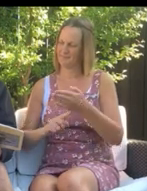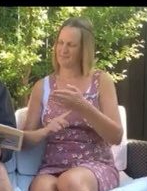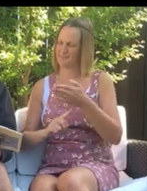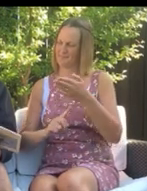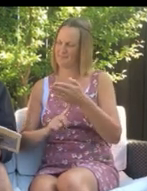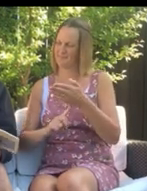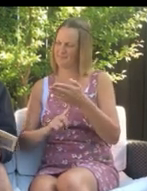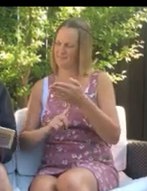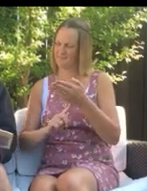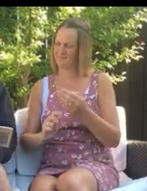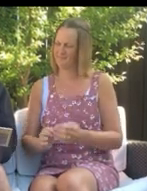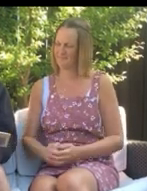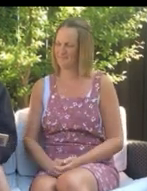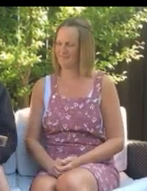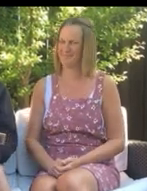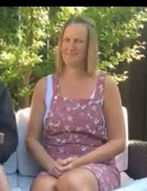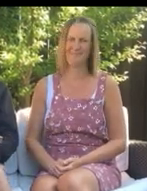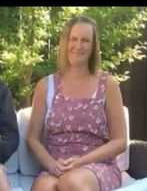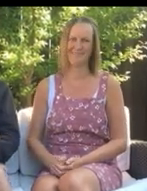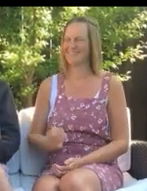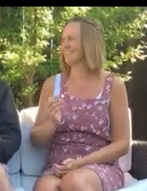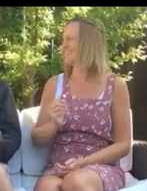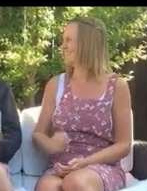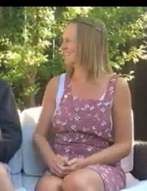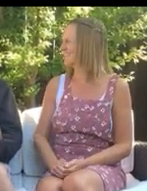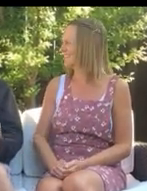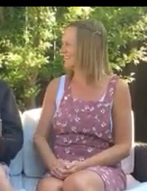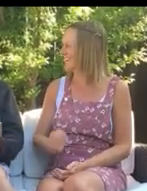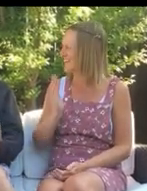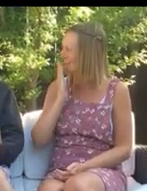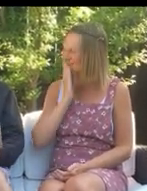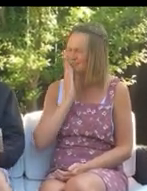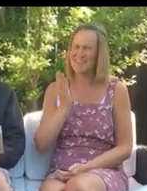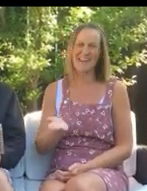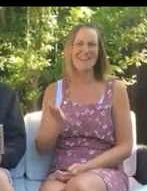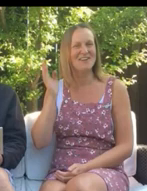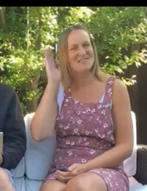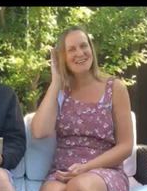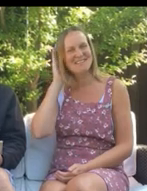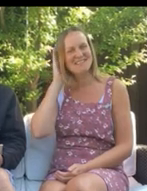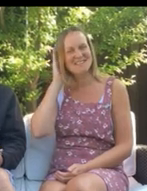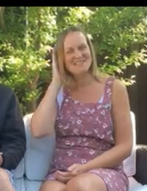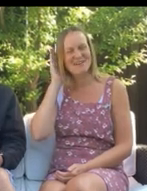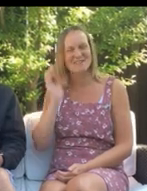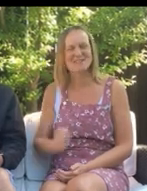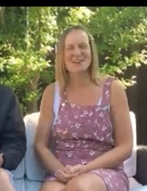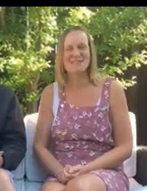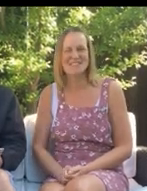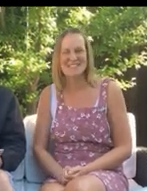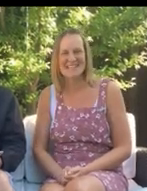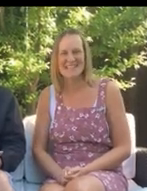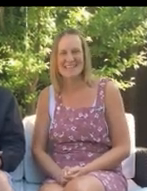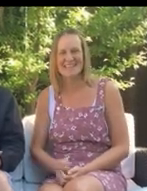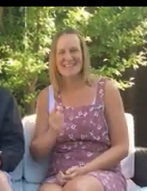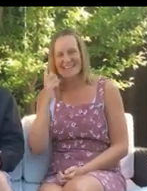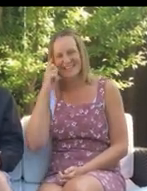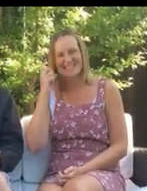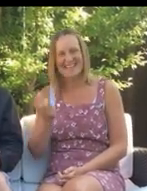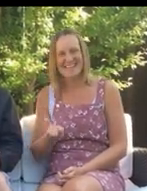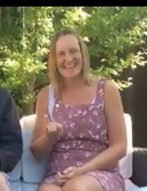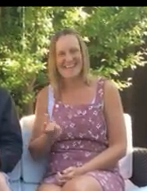Timmy Ted. The end. I hope you enjoyed it. Oh, thank you for listening to our story today.